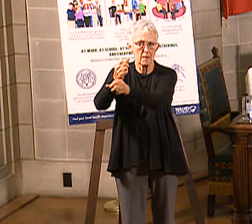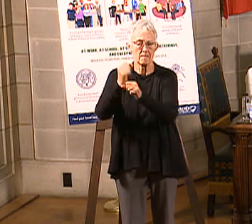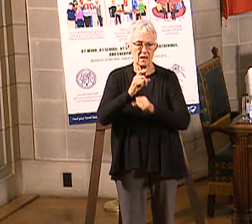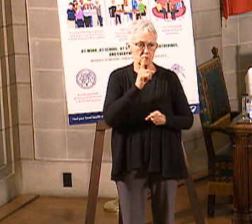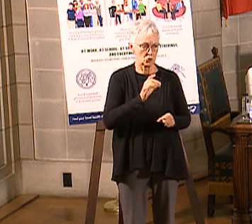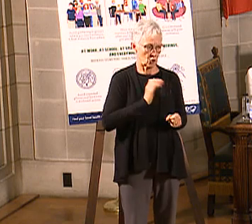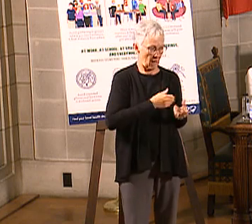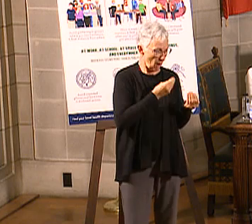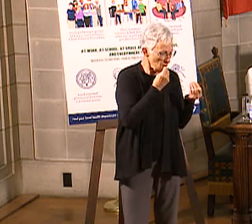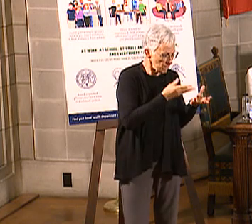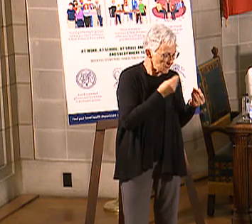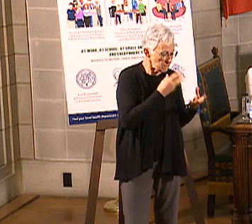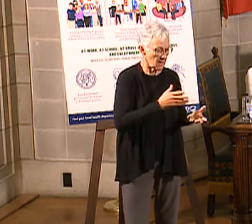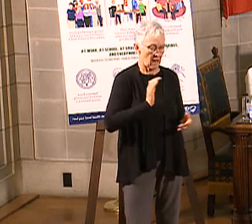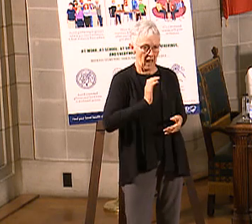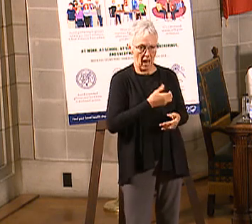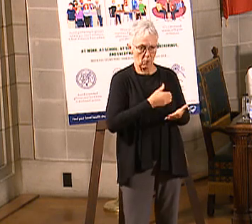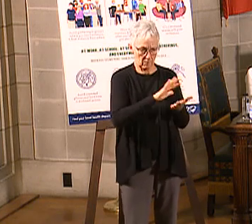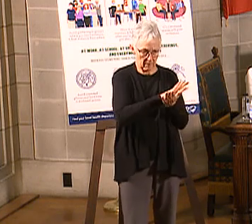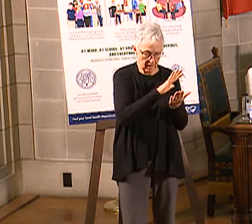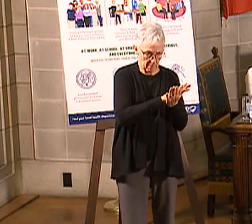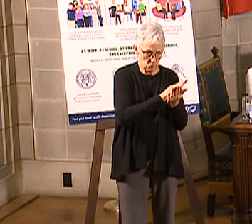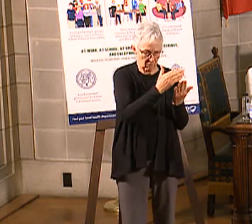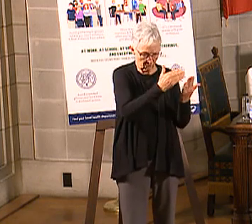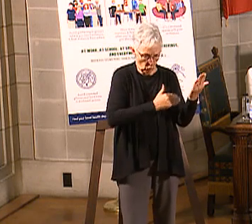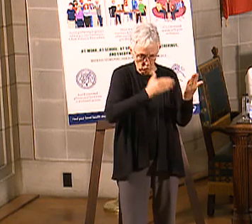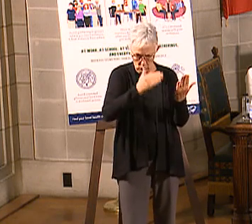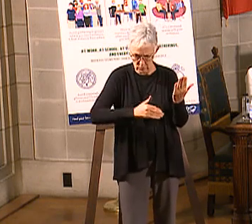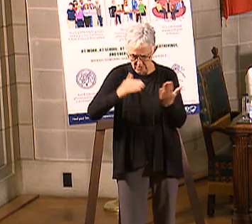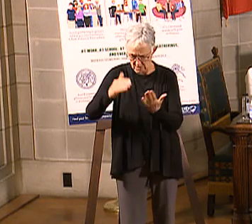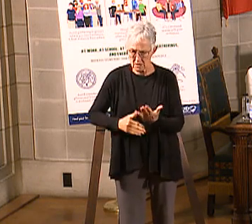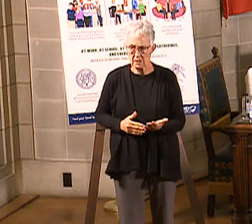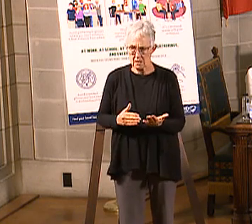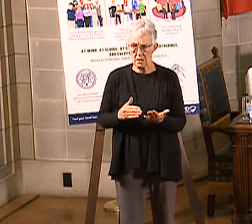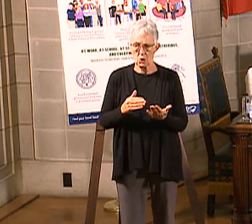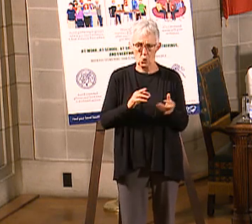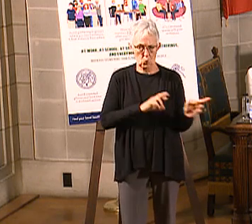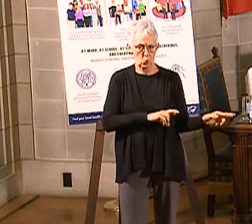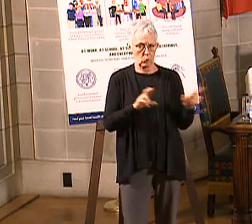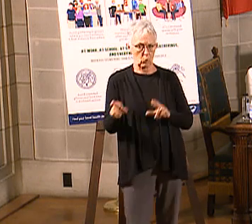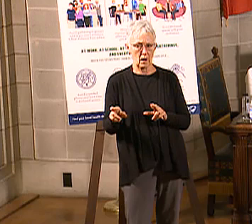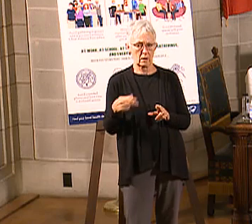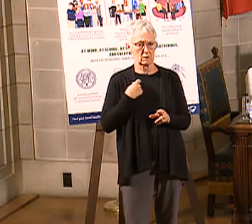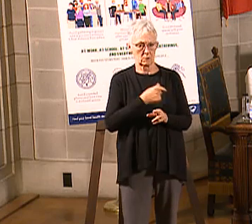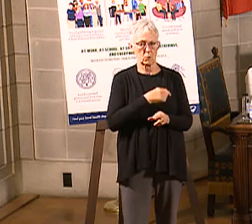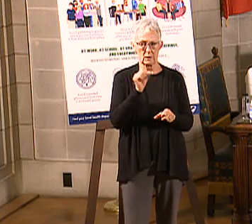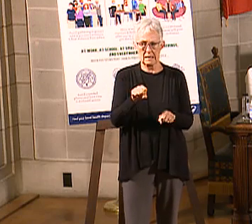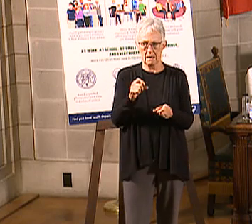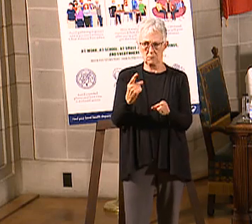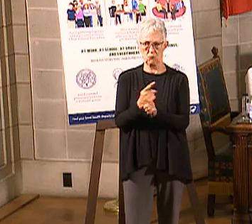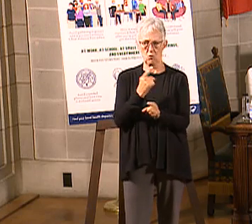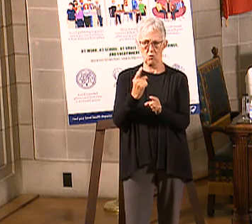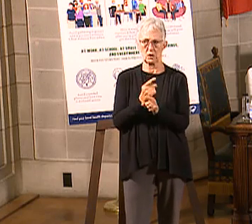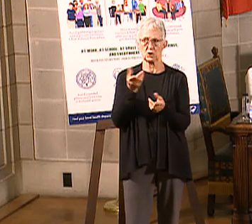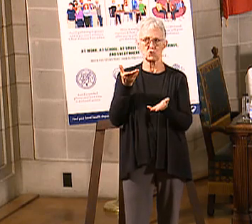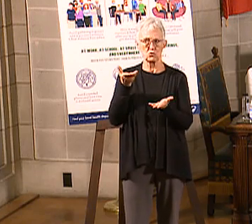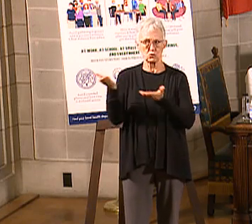and our standard conditions are all together and that they're ready so that we can appropriately serve